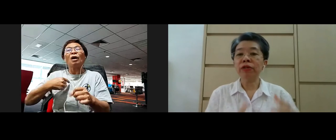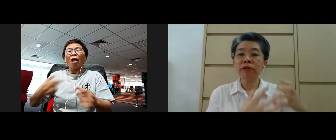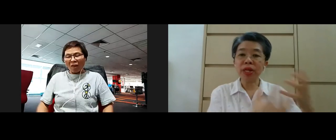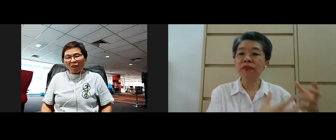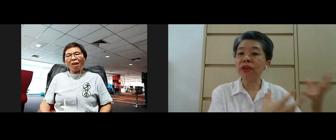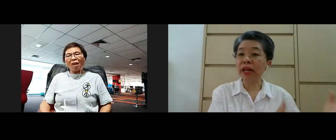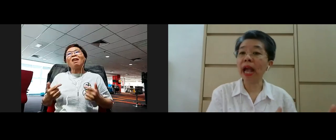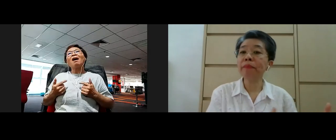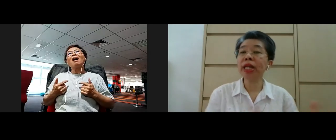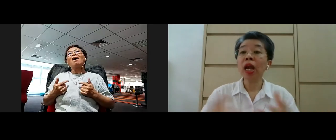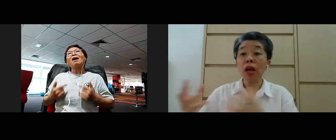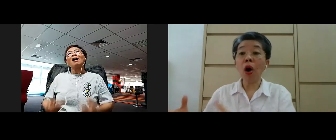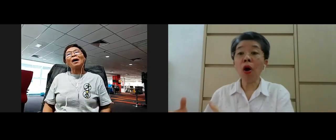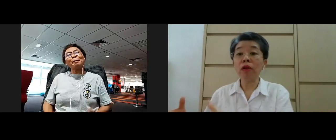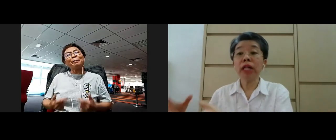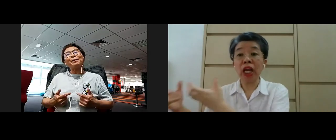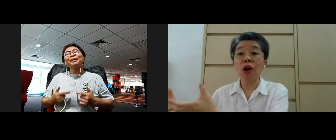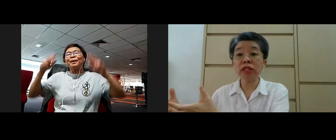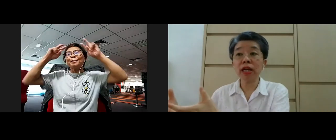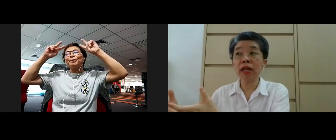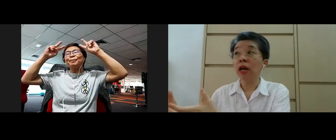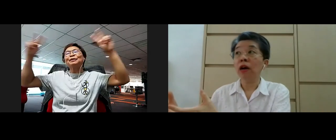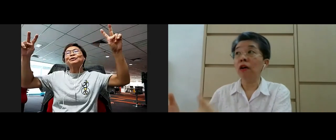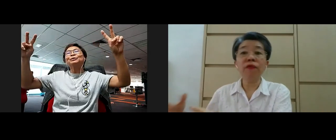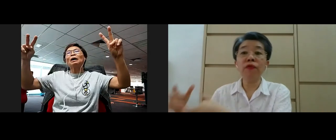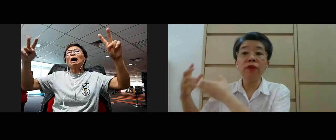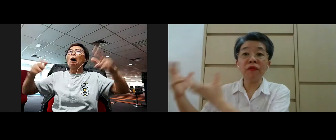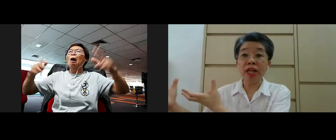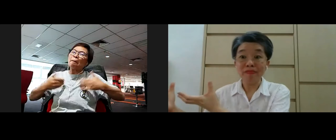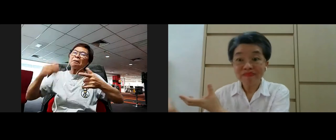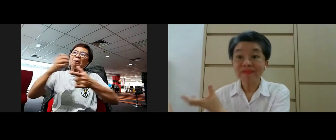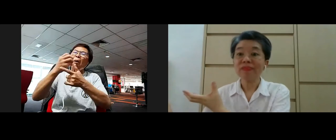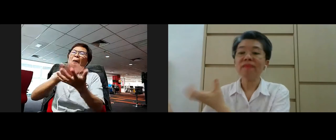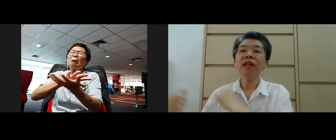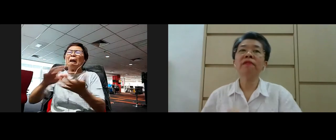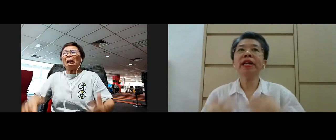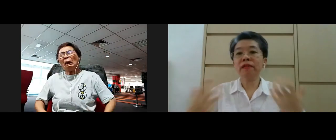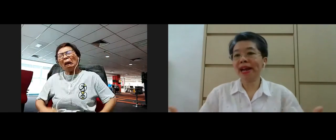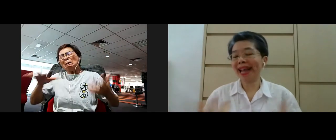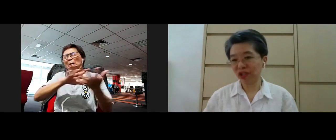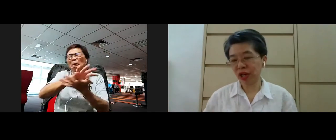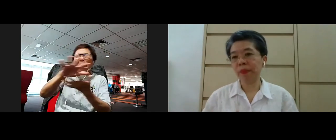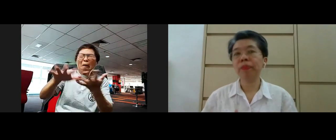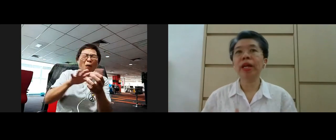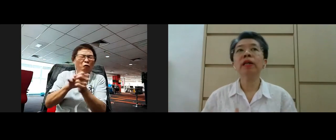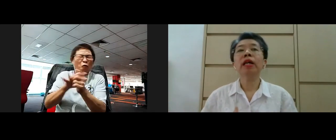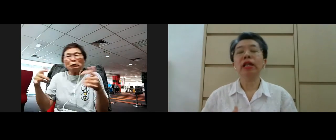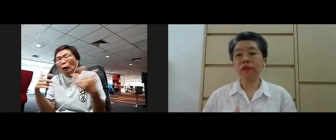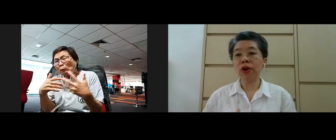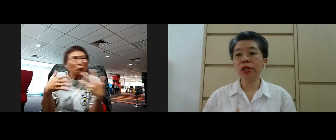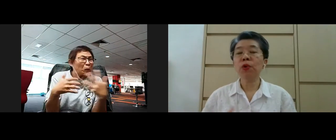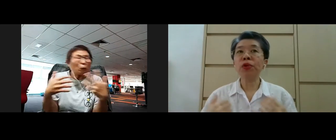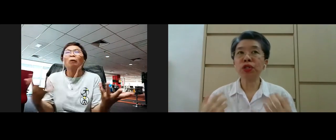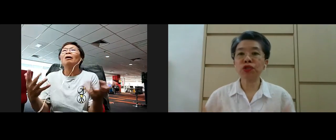you know peaceful and happy or chaotic or full of fear right the right action yeah